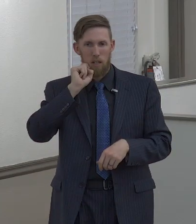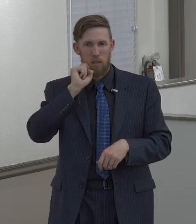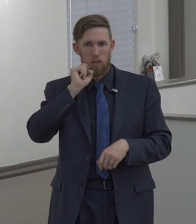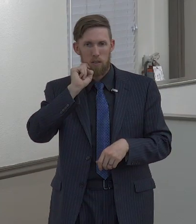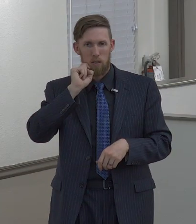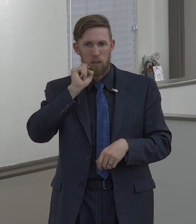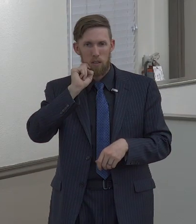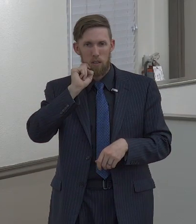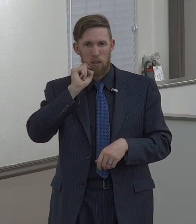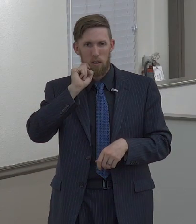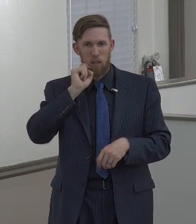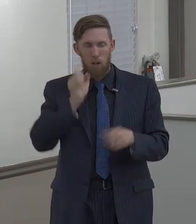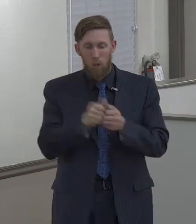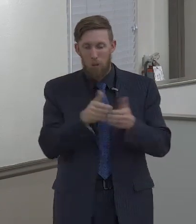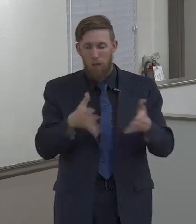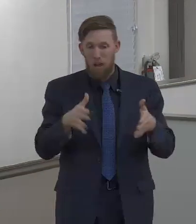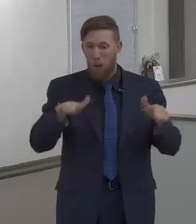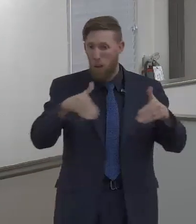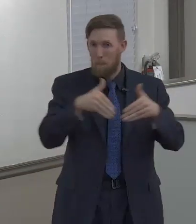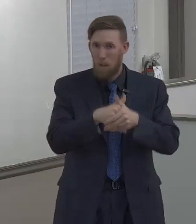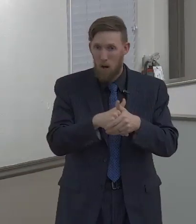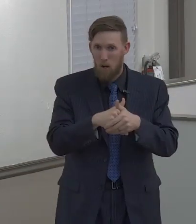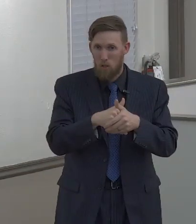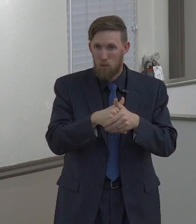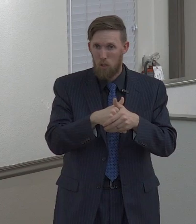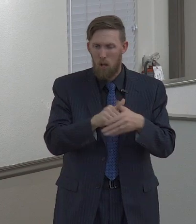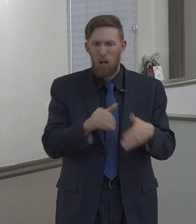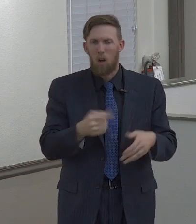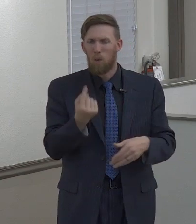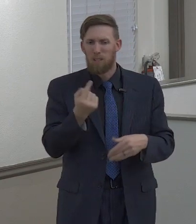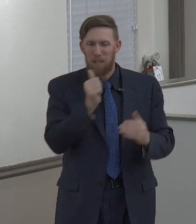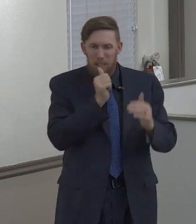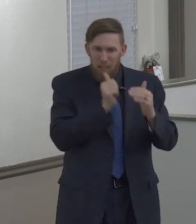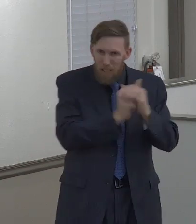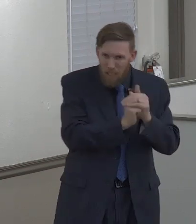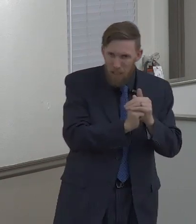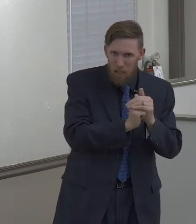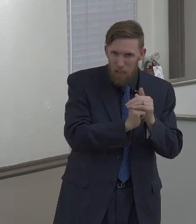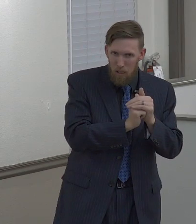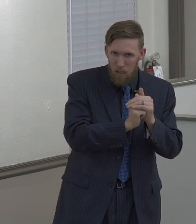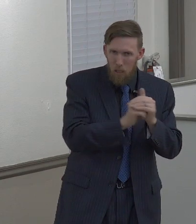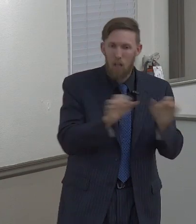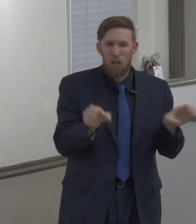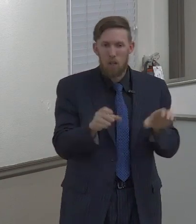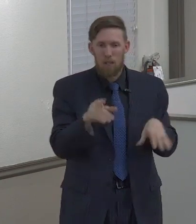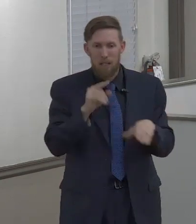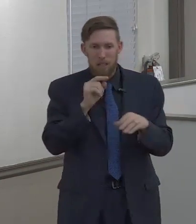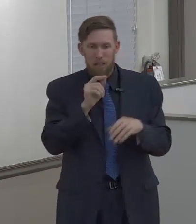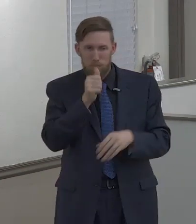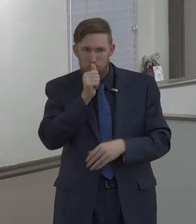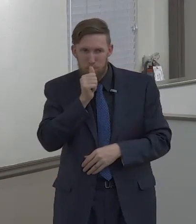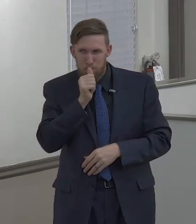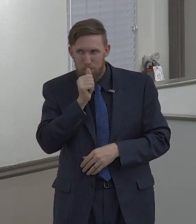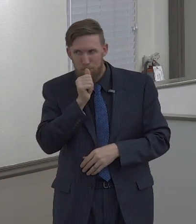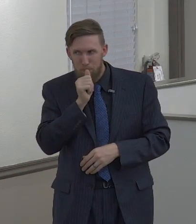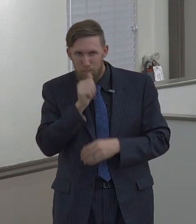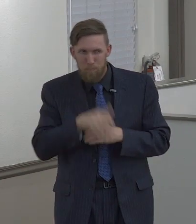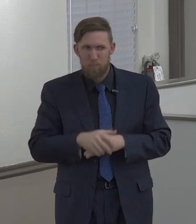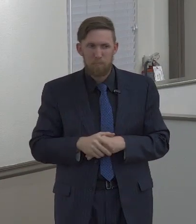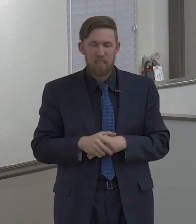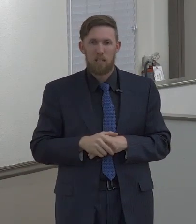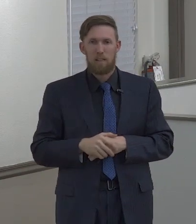that that was hidden in society. Sex between a man and a woman was hidden in society, and tonight